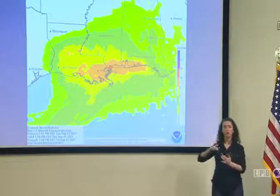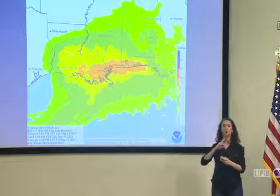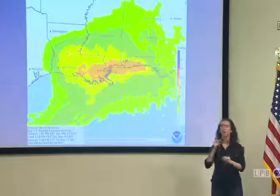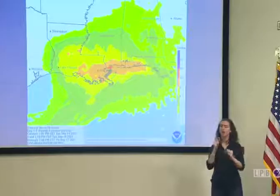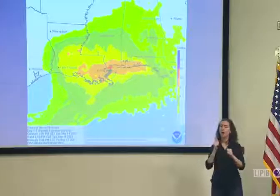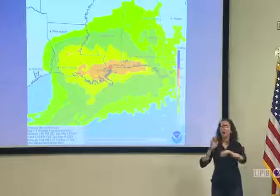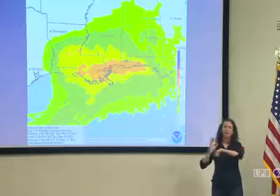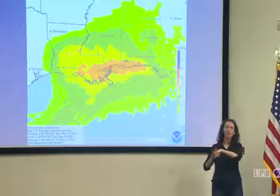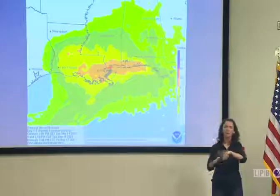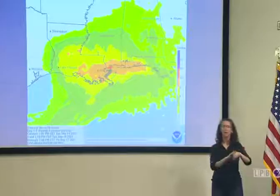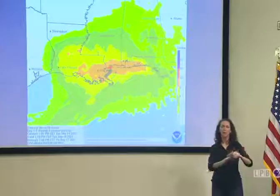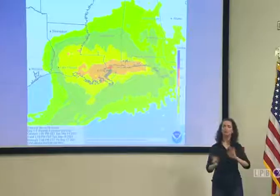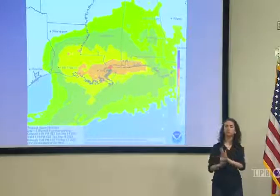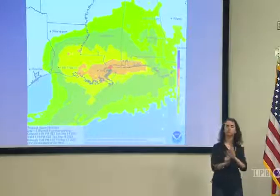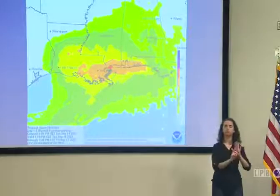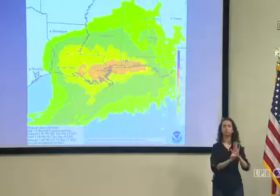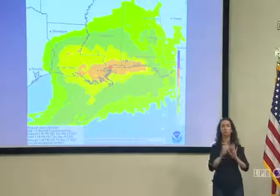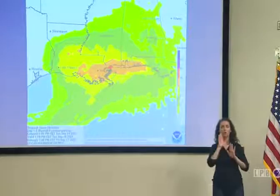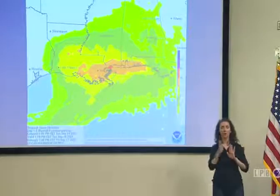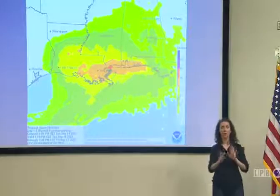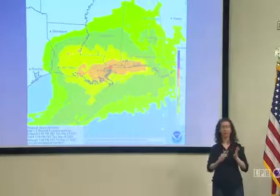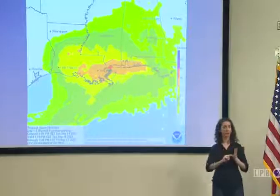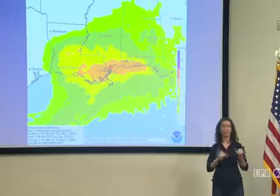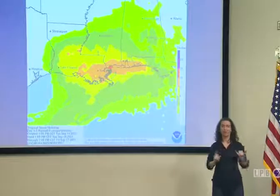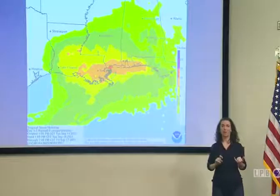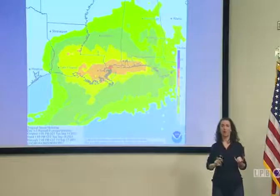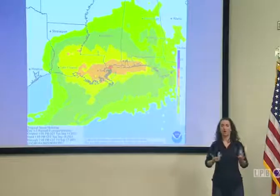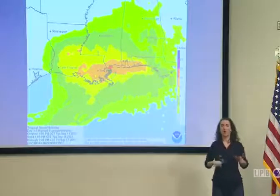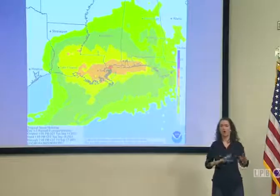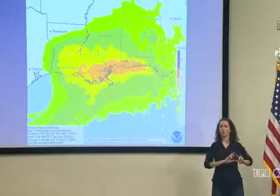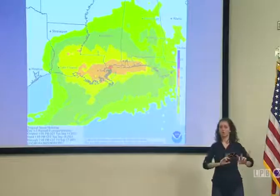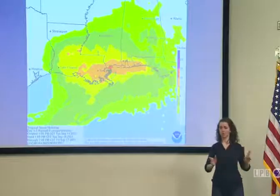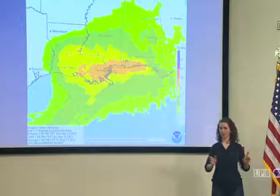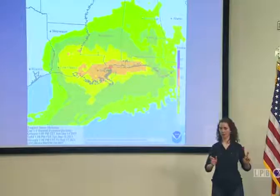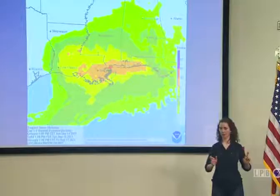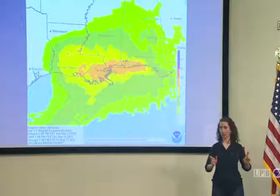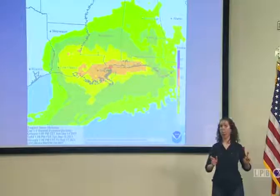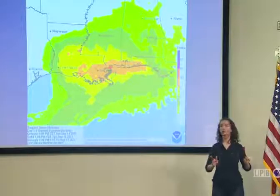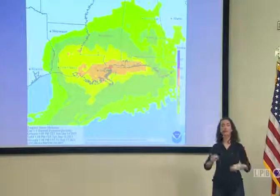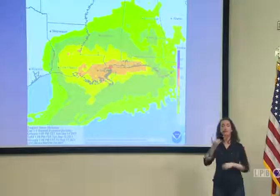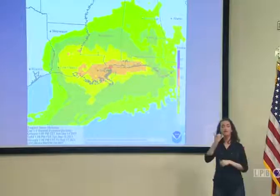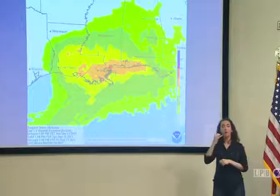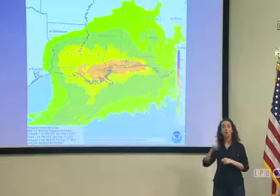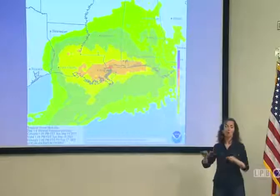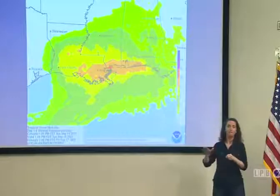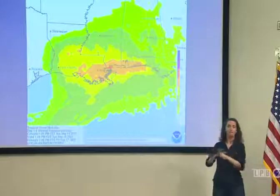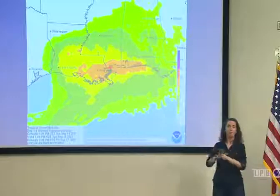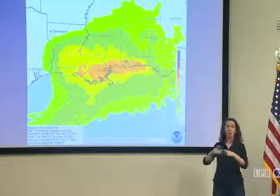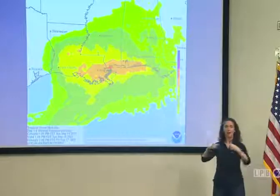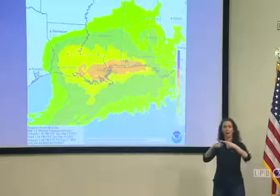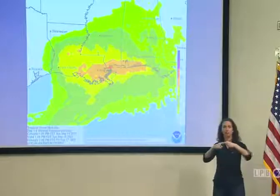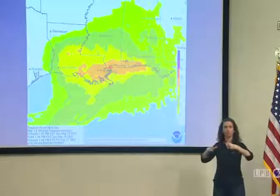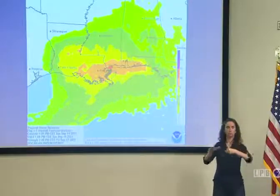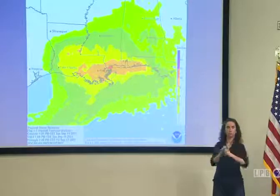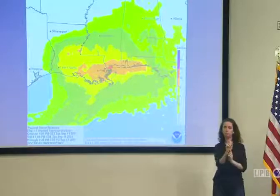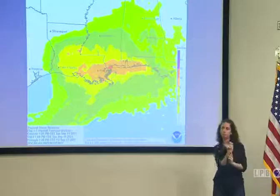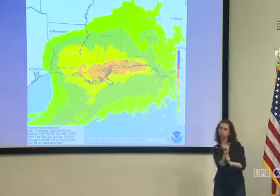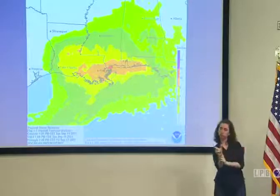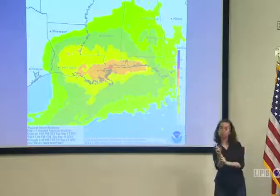prepared to the extent that you can make sure that you keep your iPhones charged and